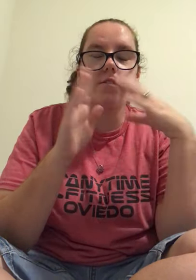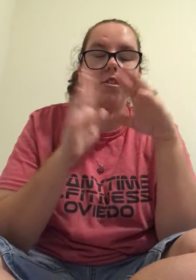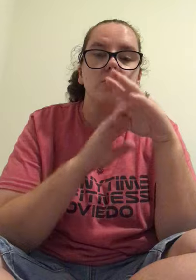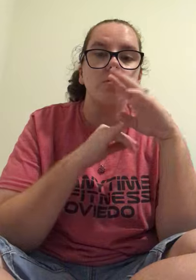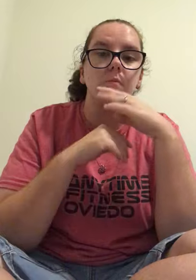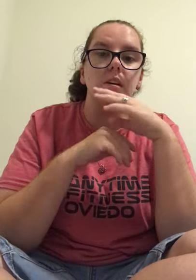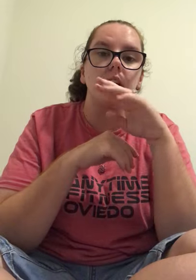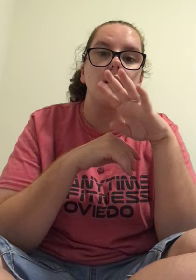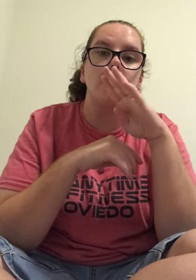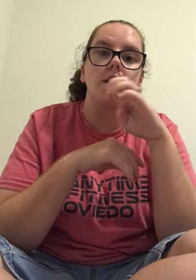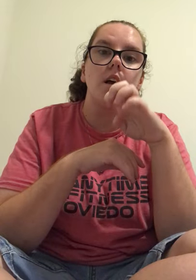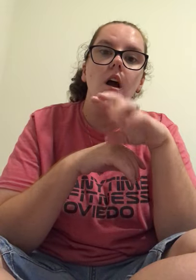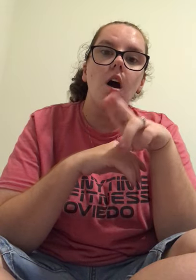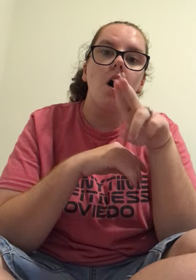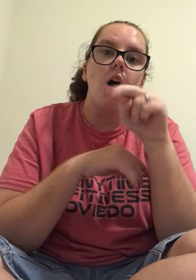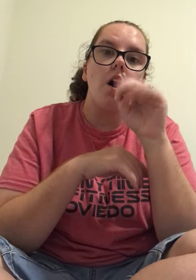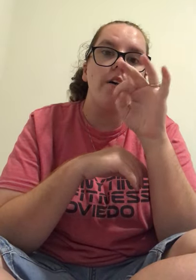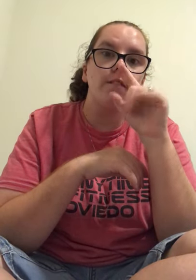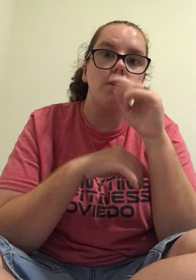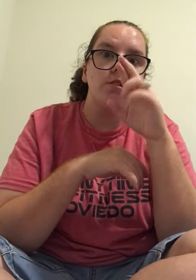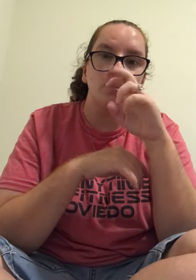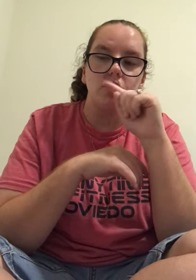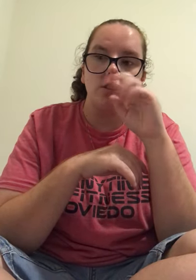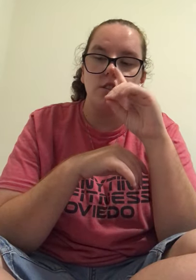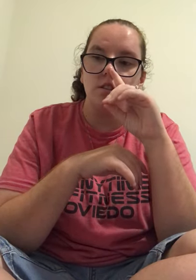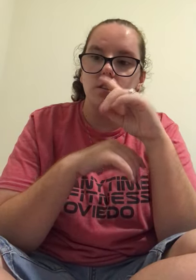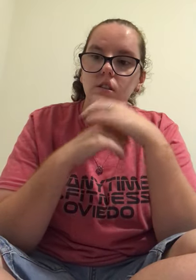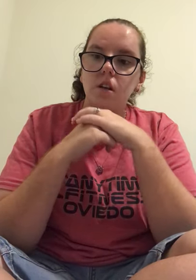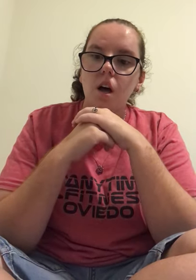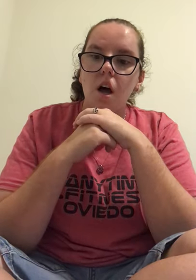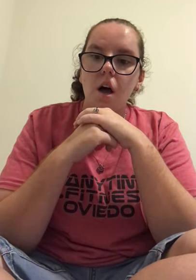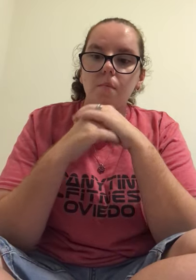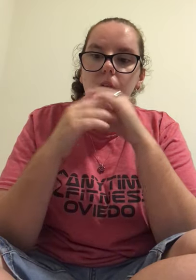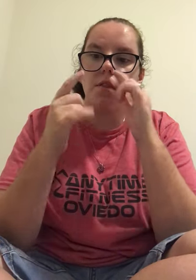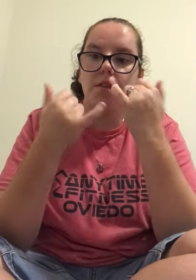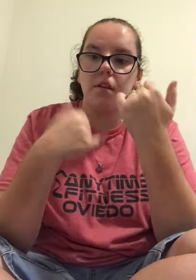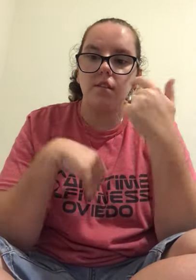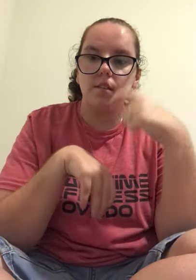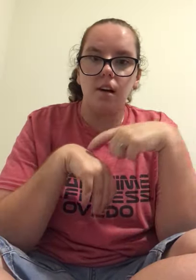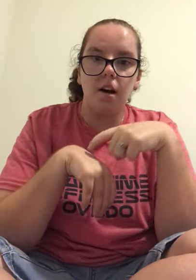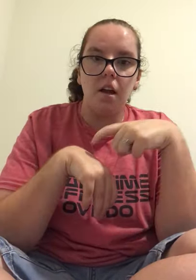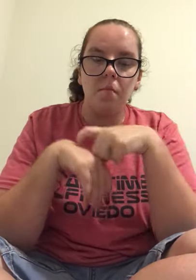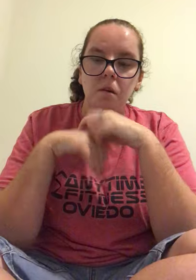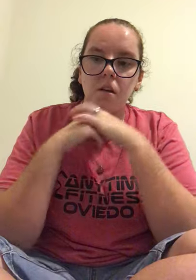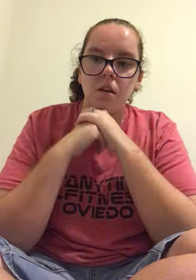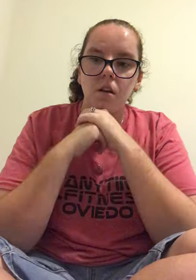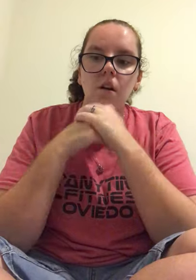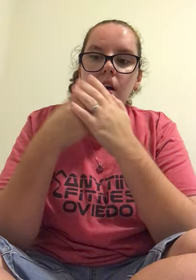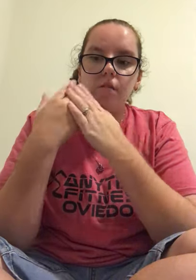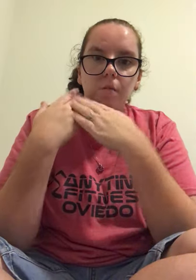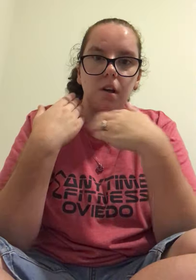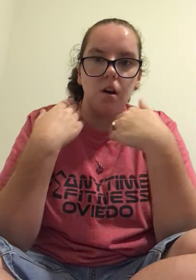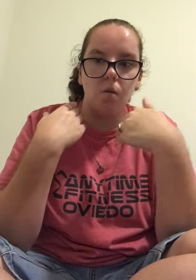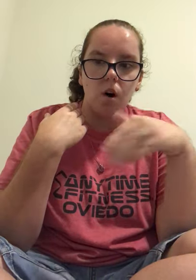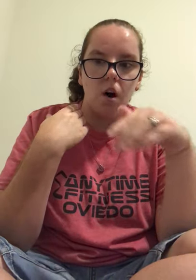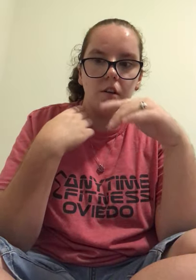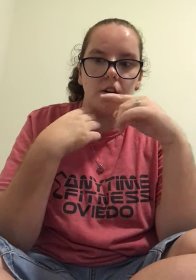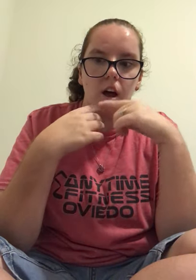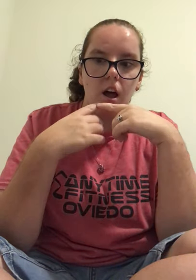videos would be unfiltered but this time from now on uh